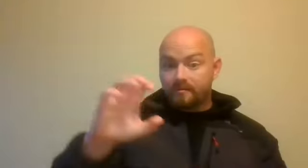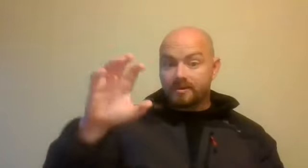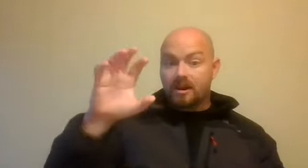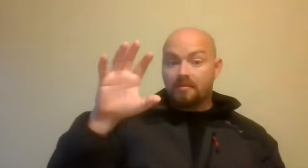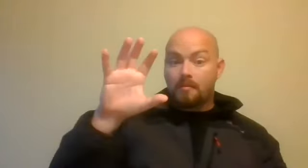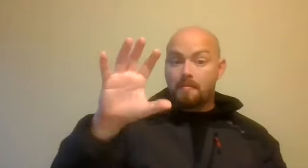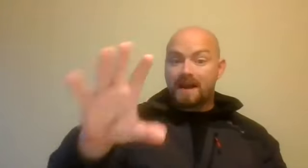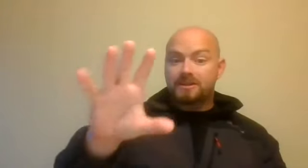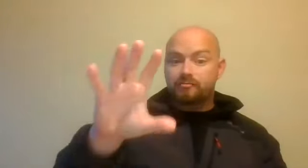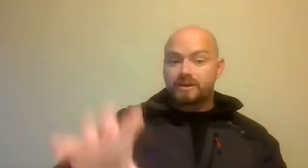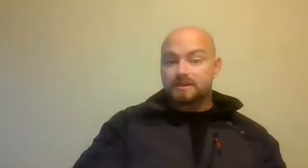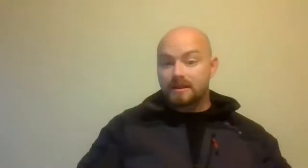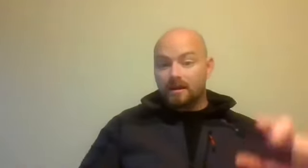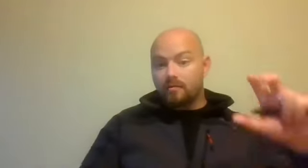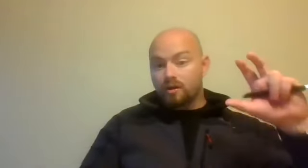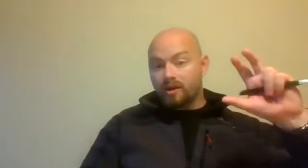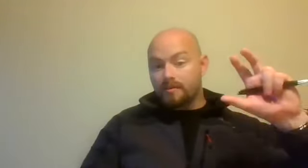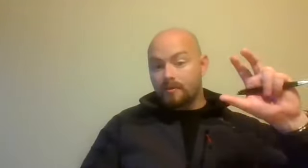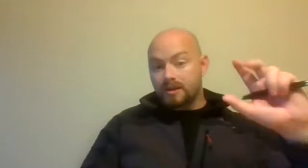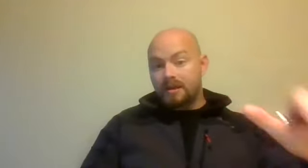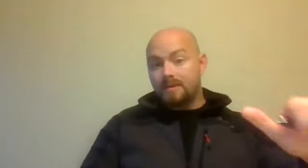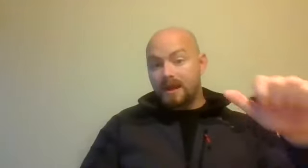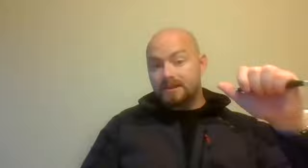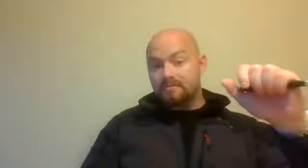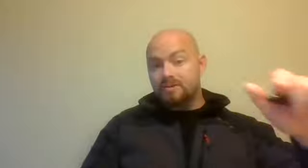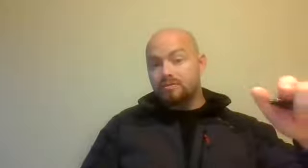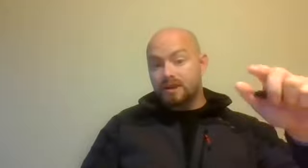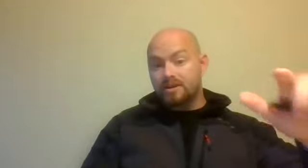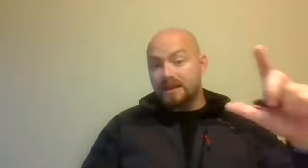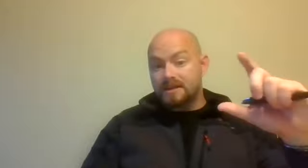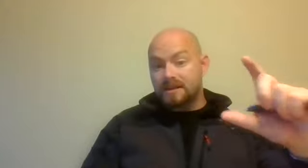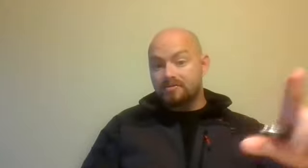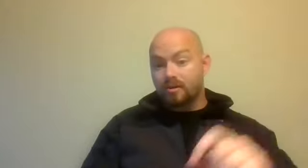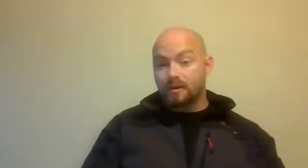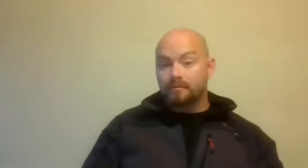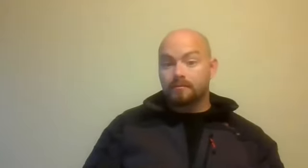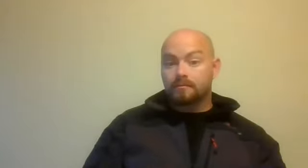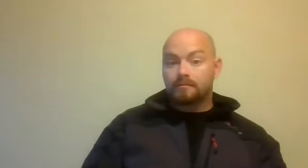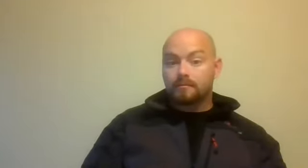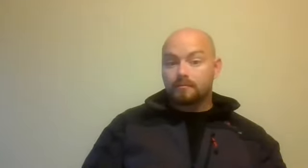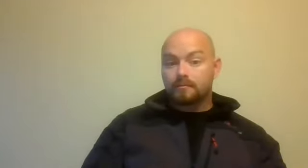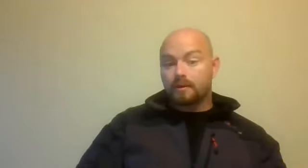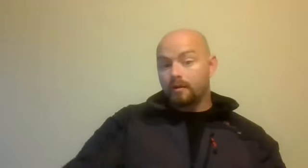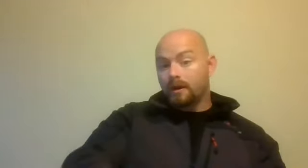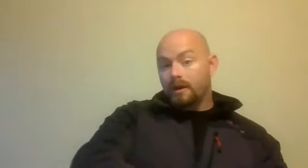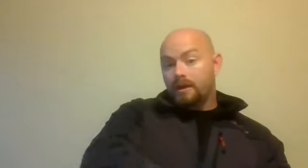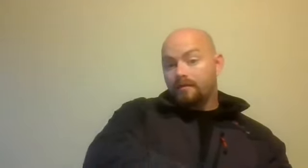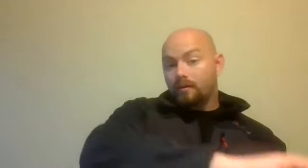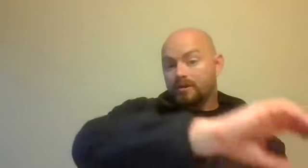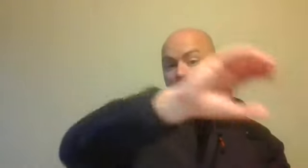We want to talk about managing risk, talking about eliminating, reducing, isolating, and controlling. If you want to